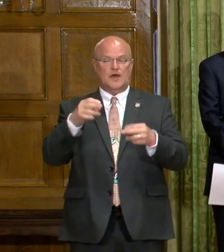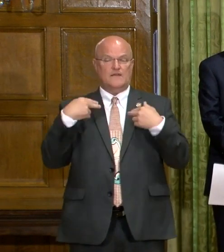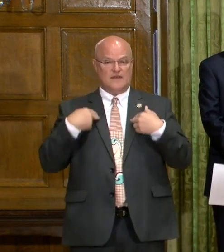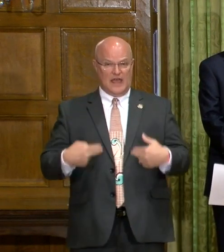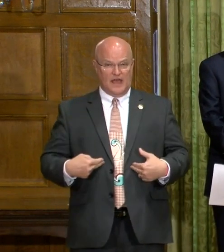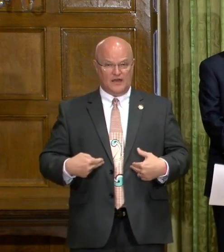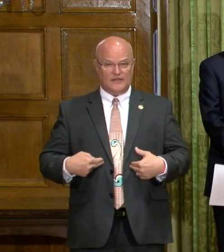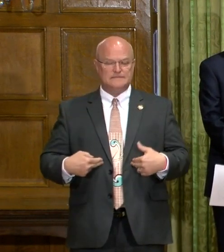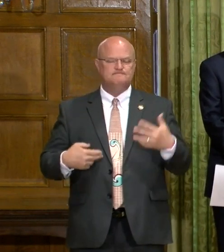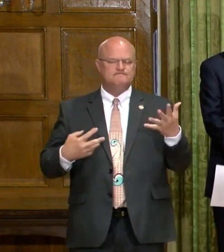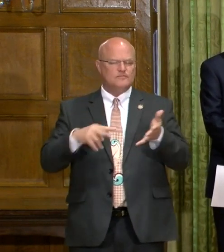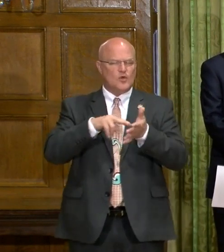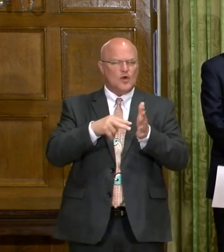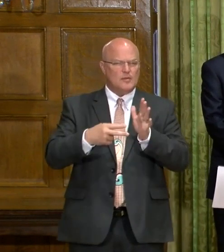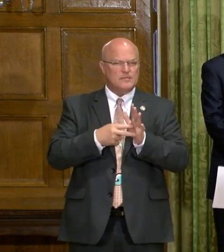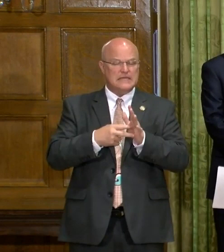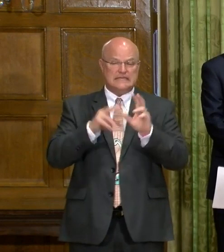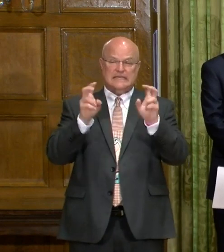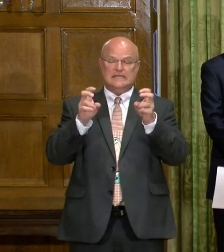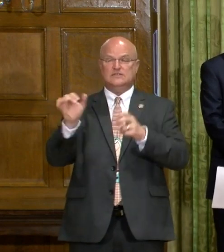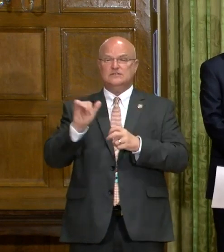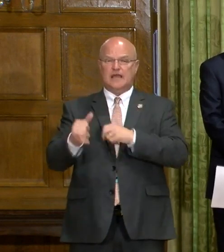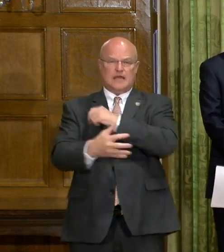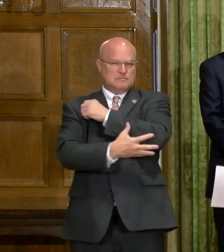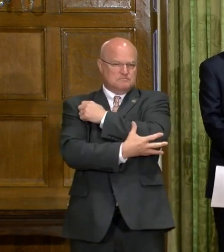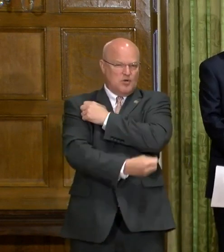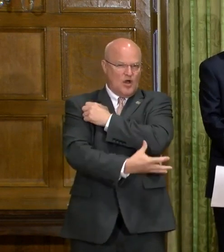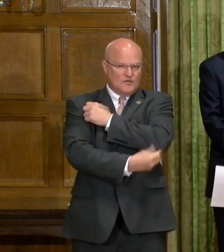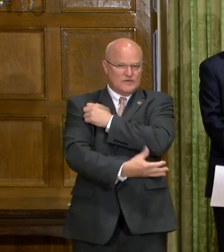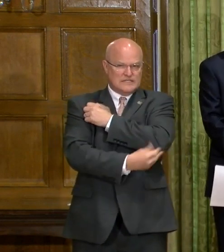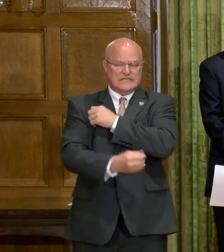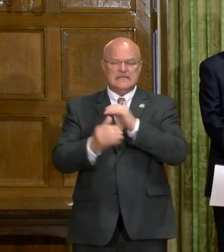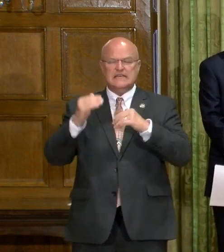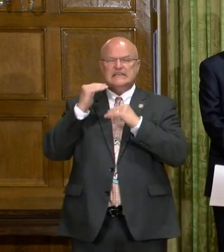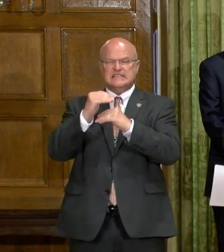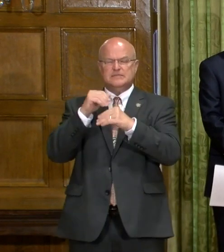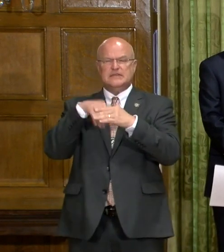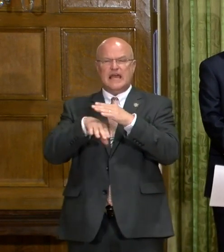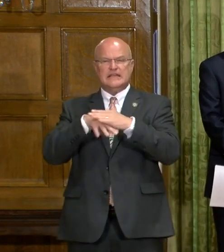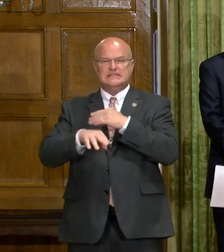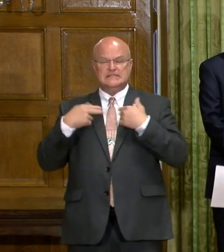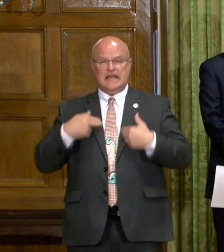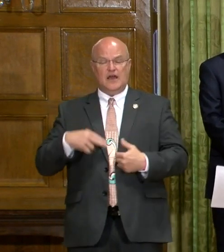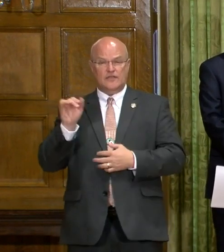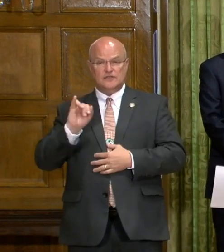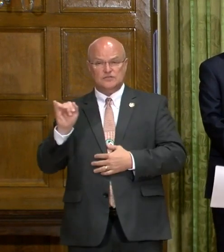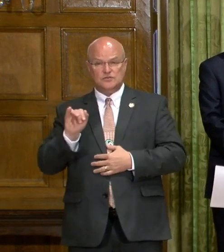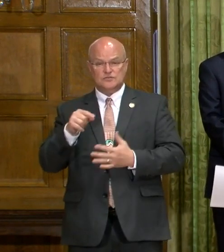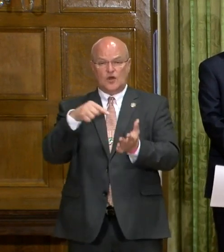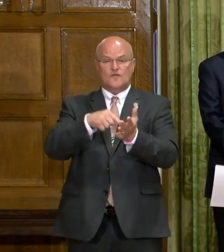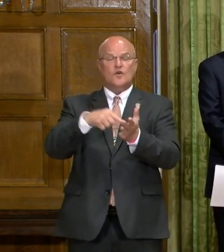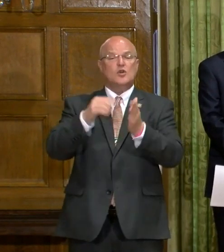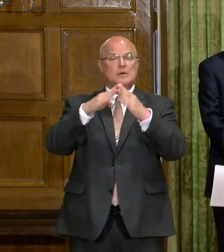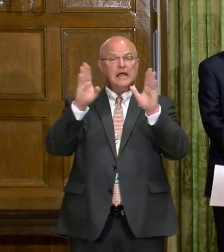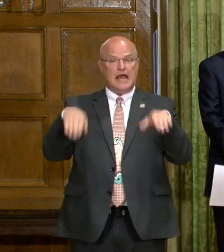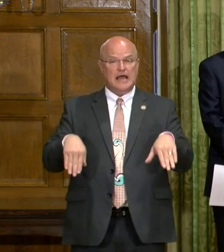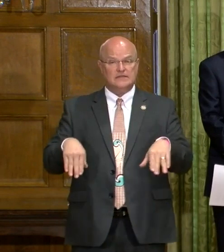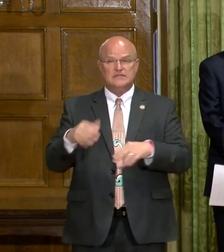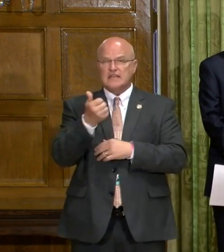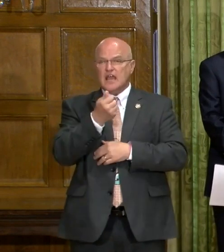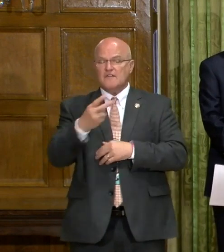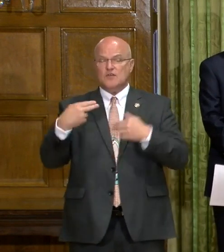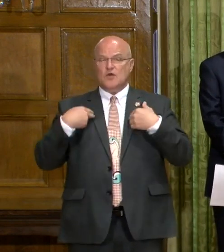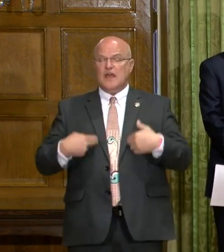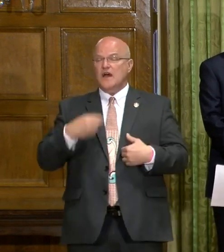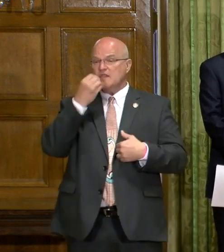And by this, we mean issues such as poverty, limited access to health insurance, affordable housing, and fewer